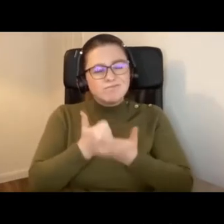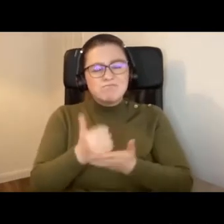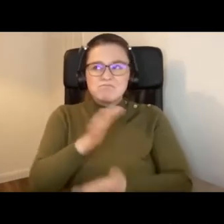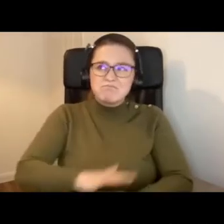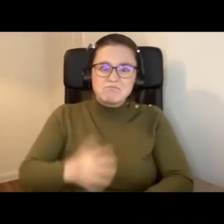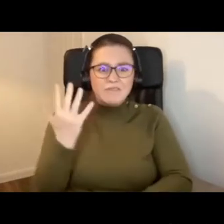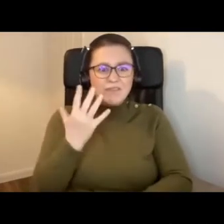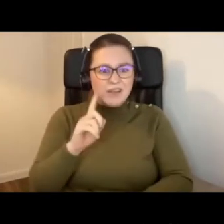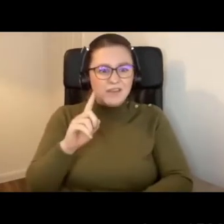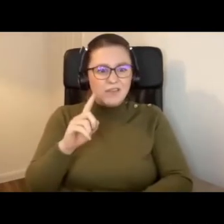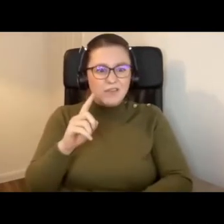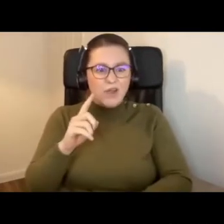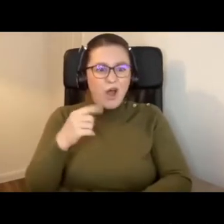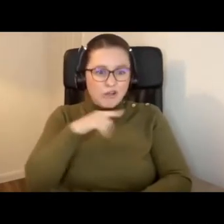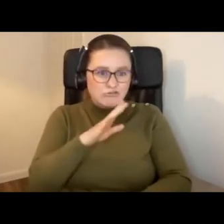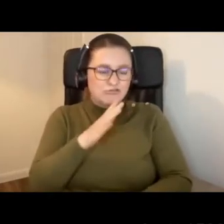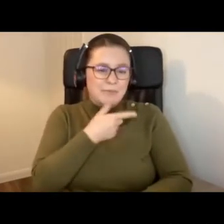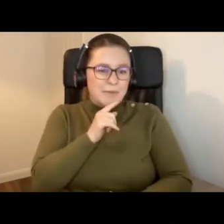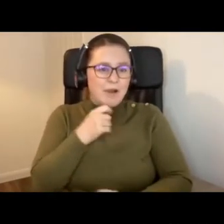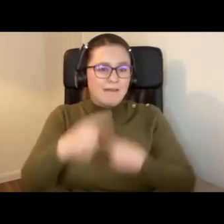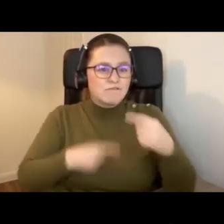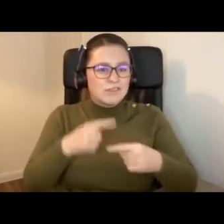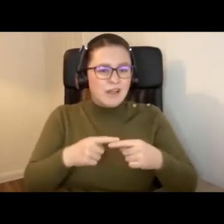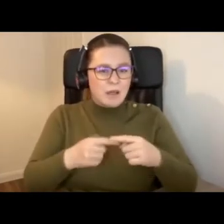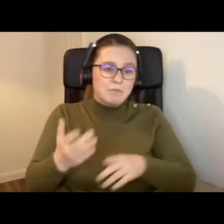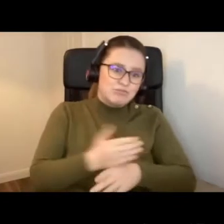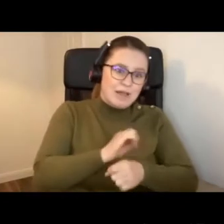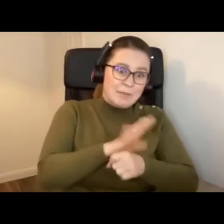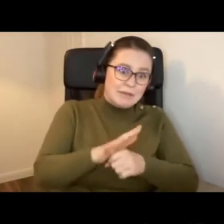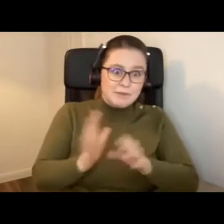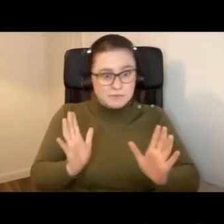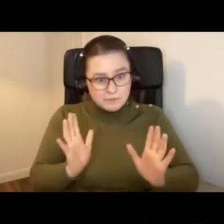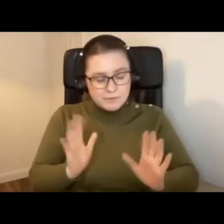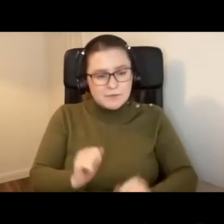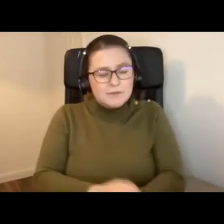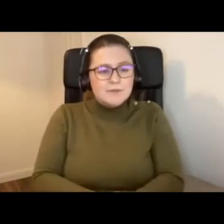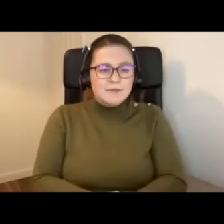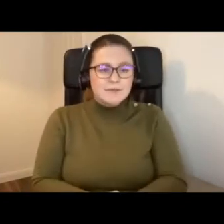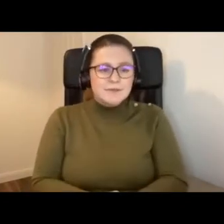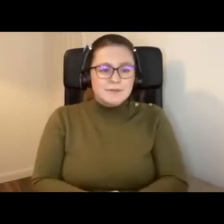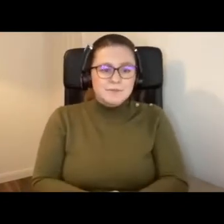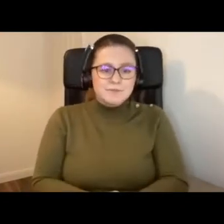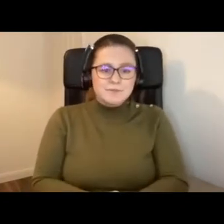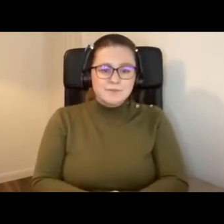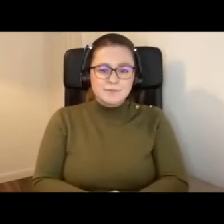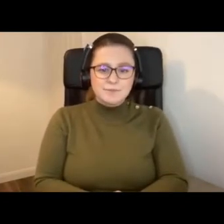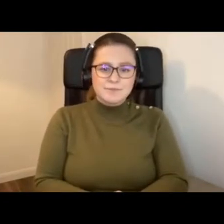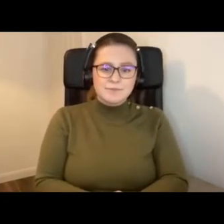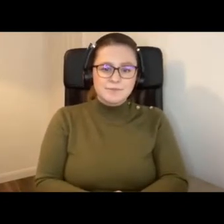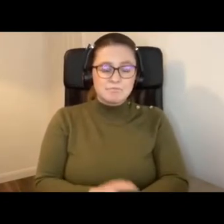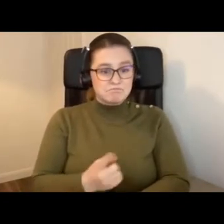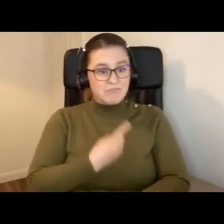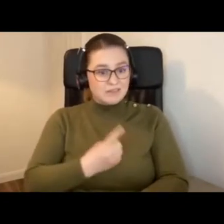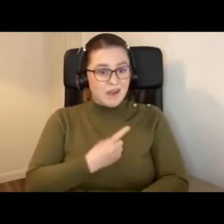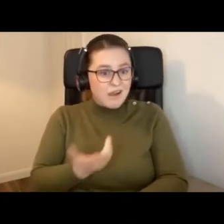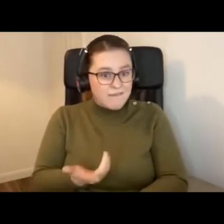1500 people a year. Pre-pandemic, I should hate to add on that. Regarding myself,